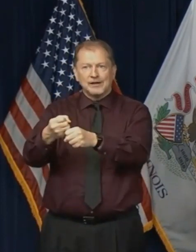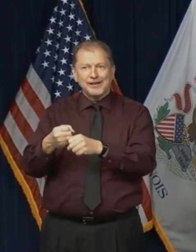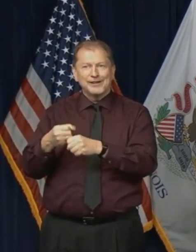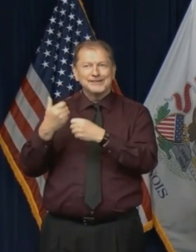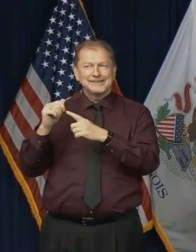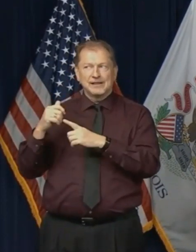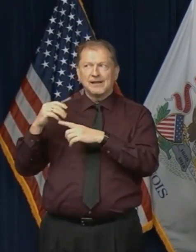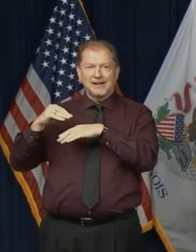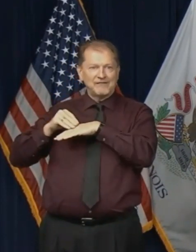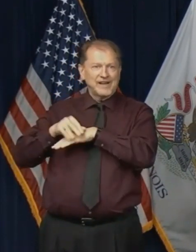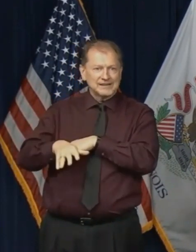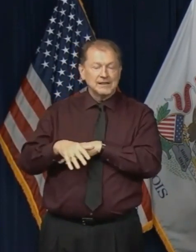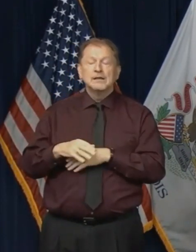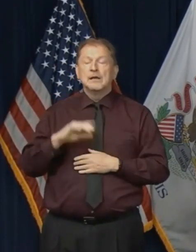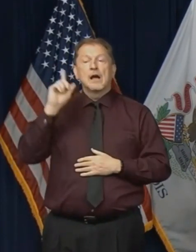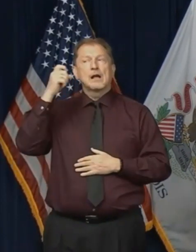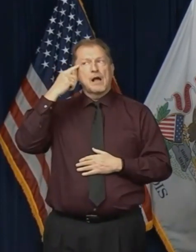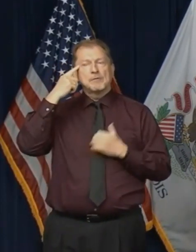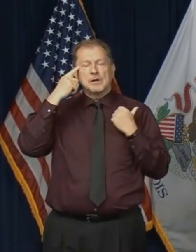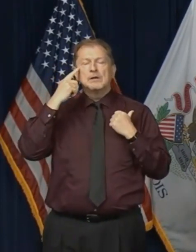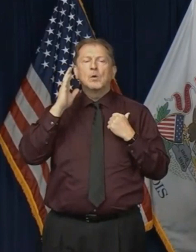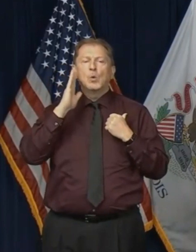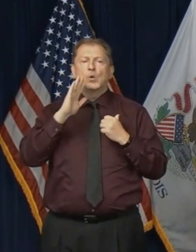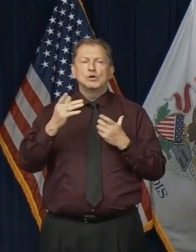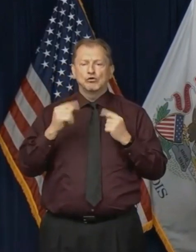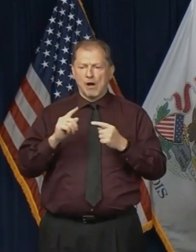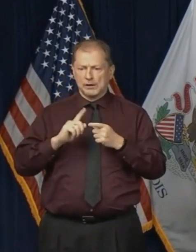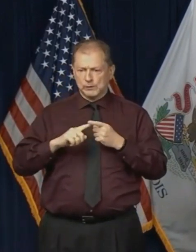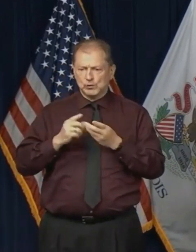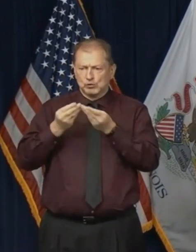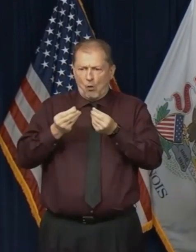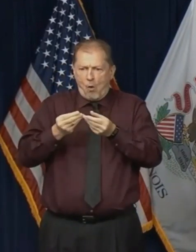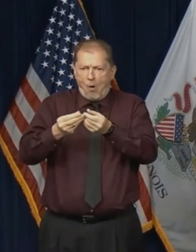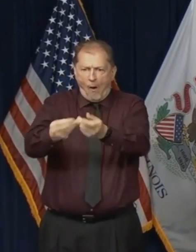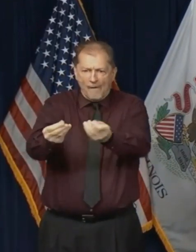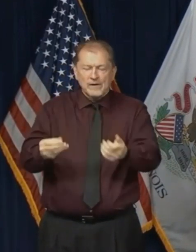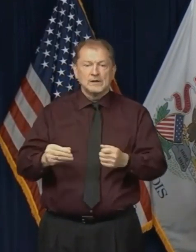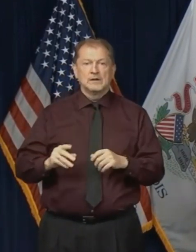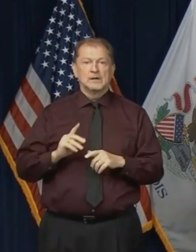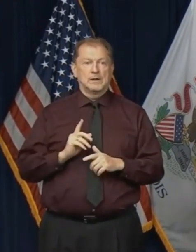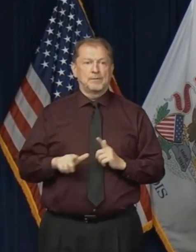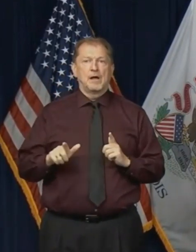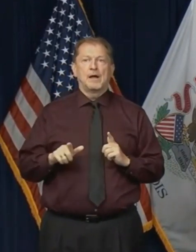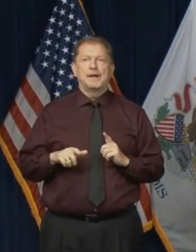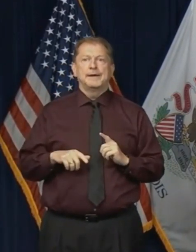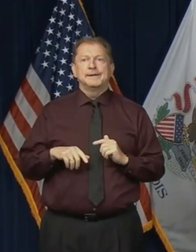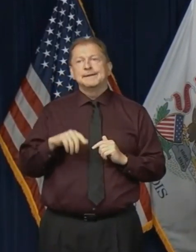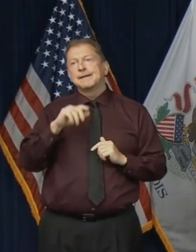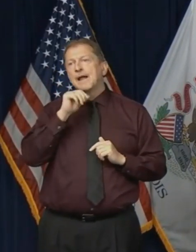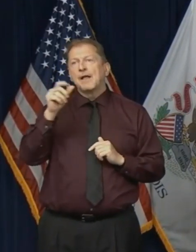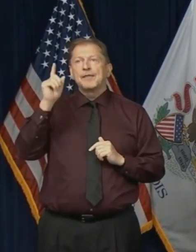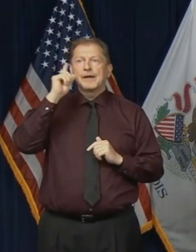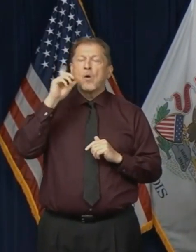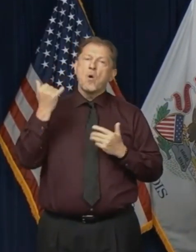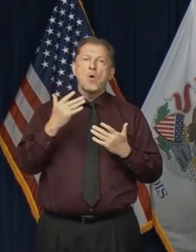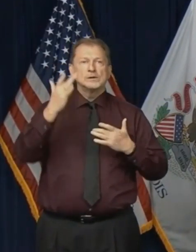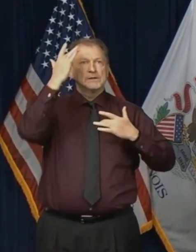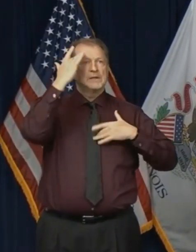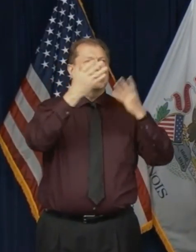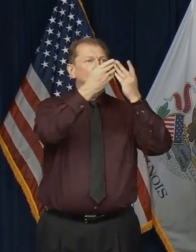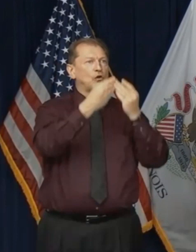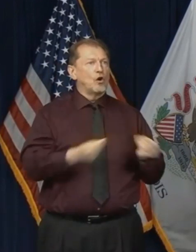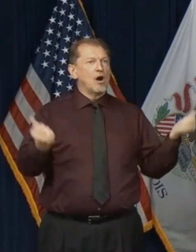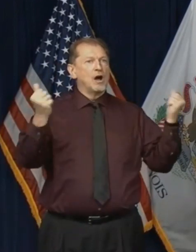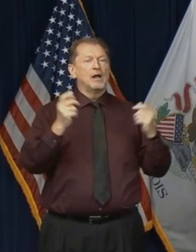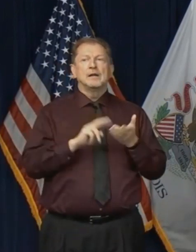government is going to be working hard to make, you know, to ameliorate the situation. But it's not something that, okay, the pandemic is over,